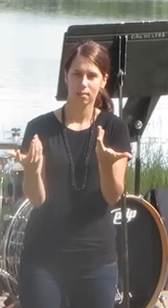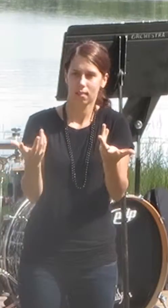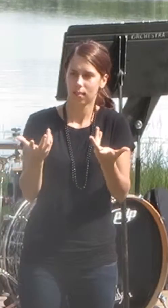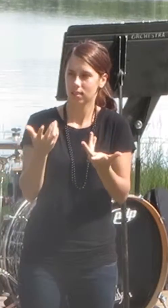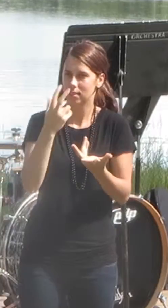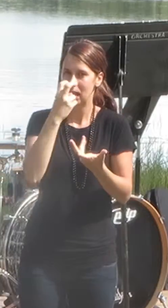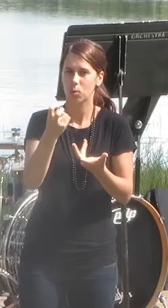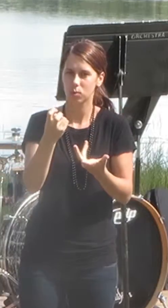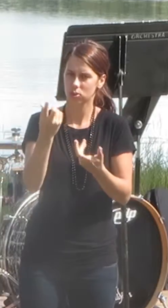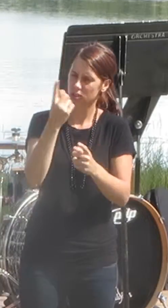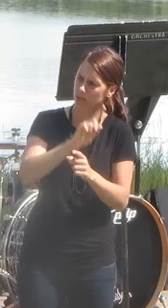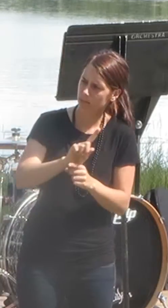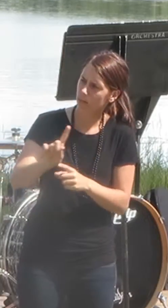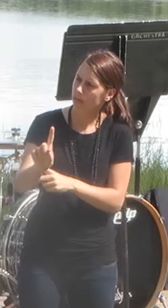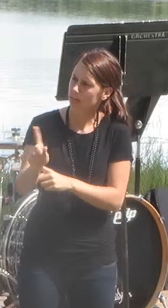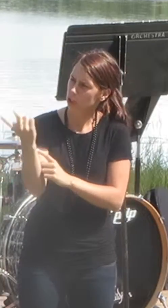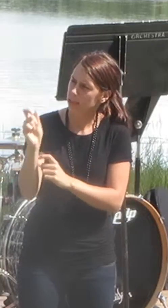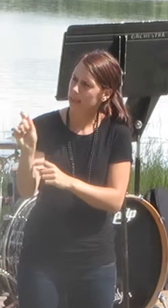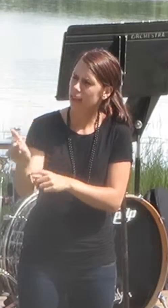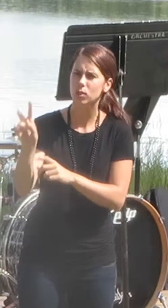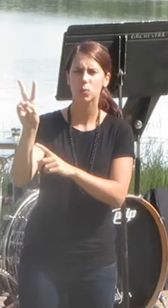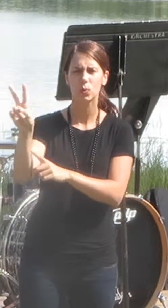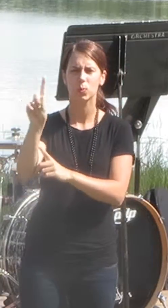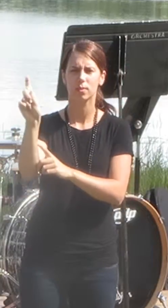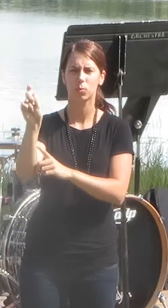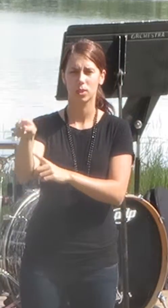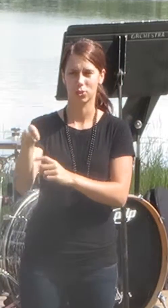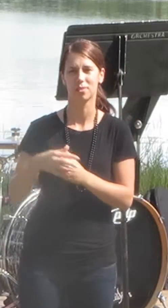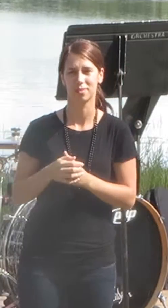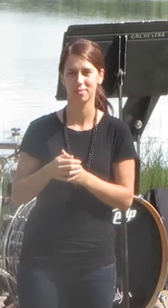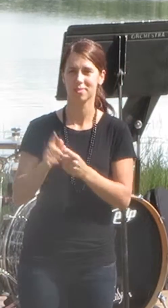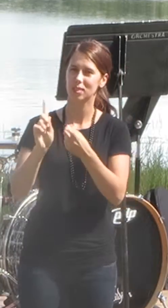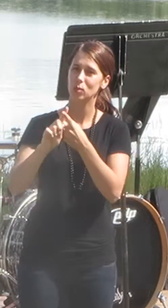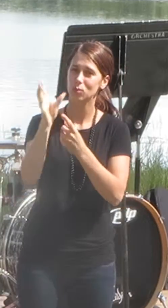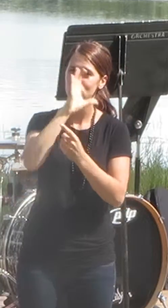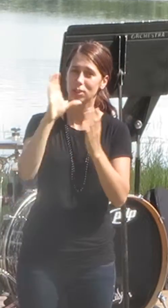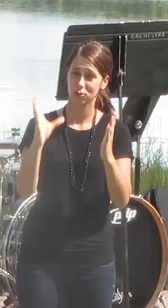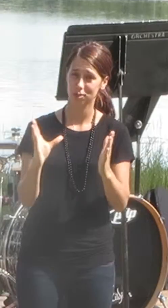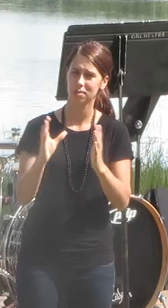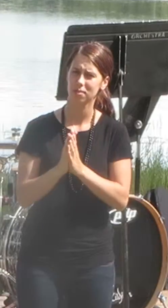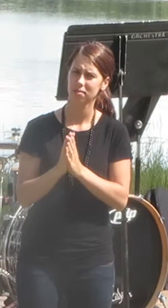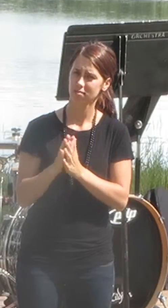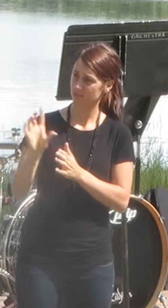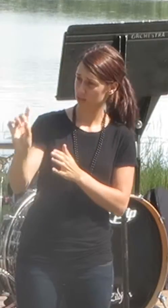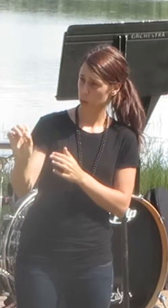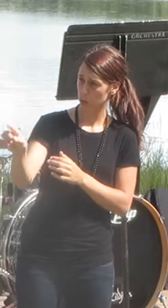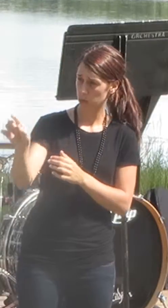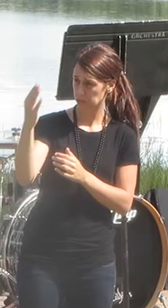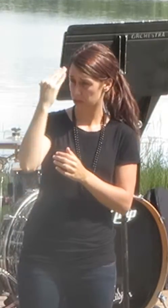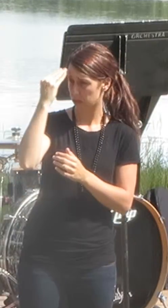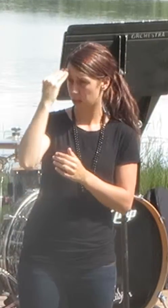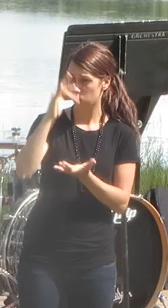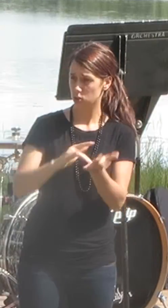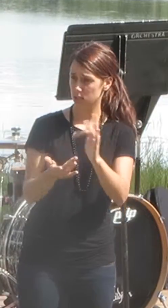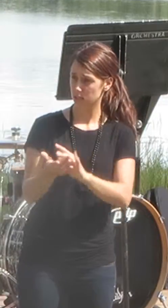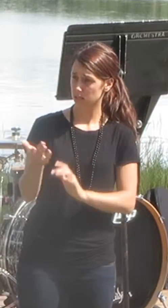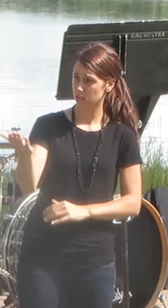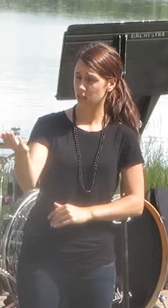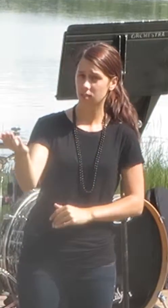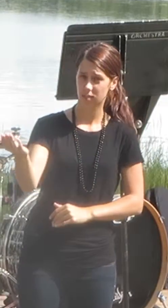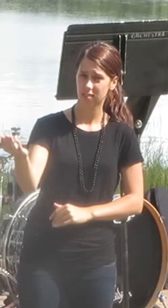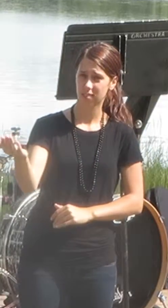And she asks two simple but profound questions. Do you know Jesus?